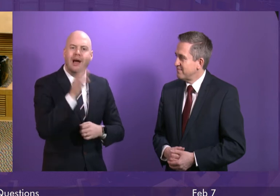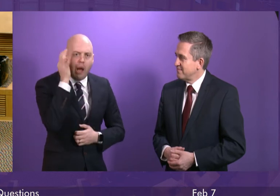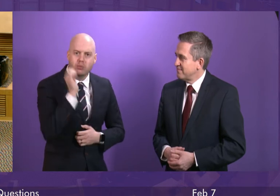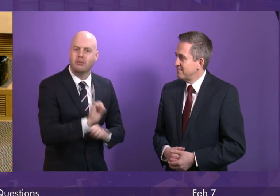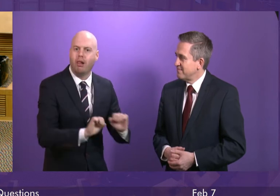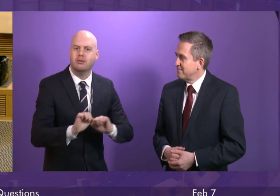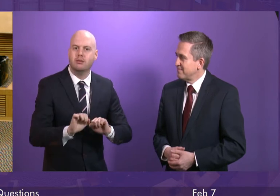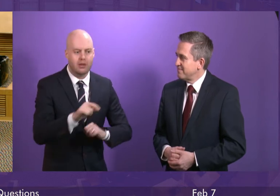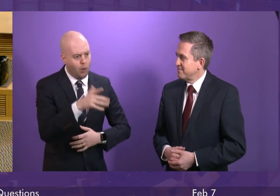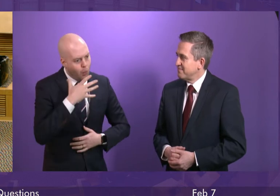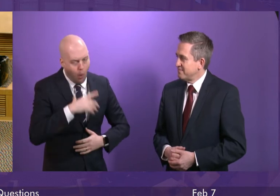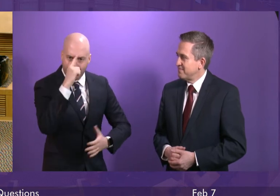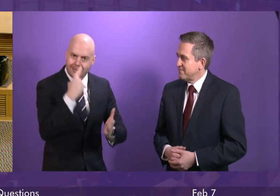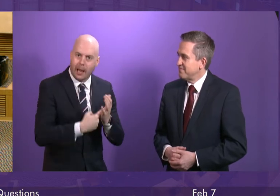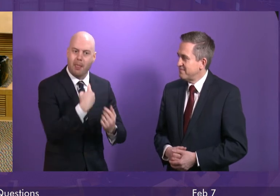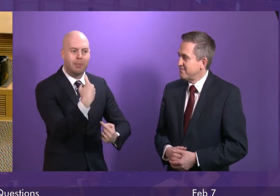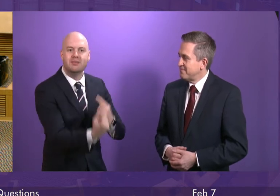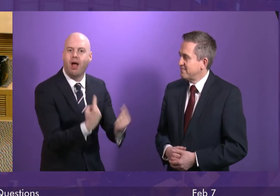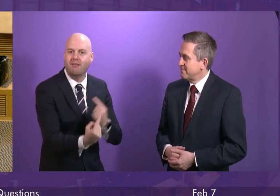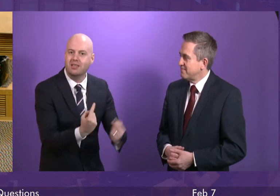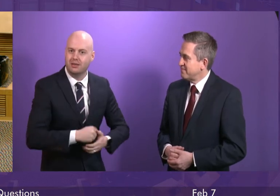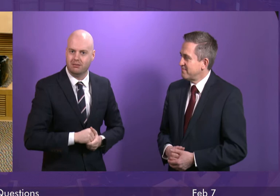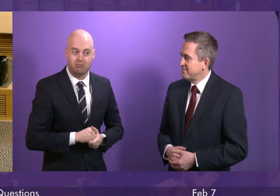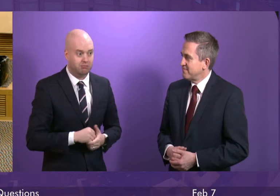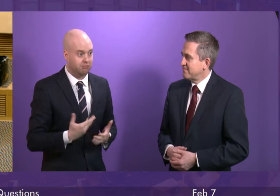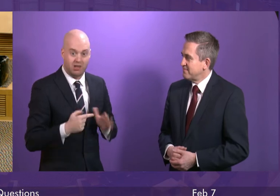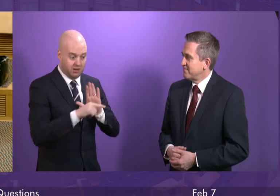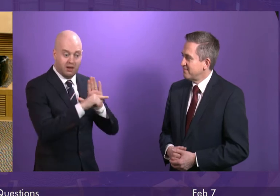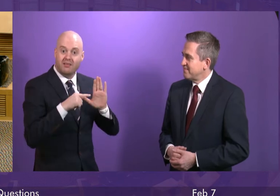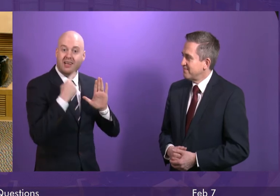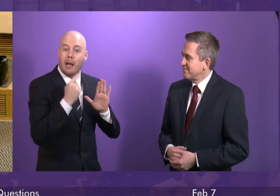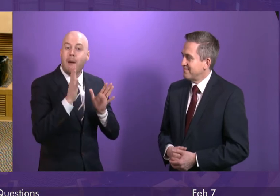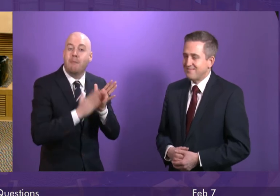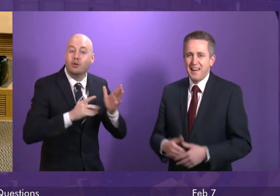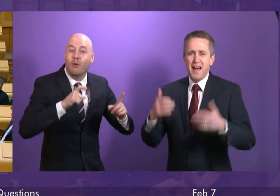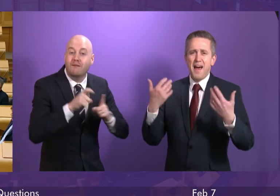about themselves. The first author of the letter was Murdo Fraser.